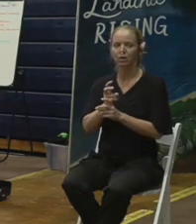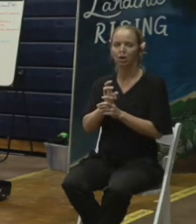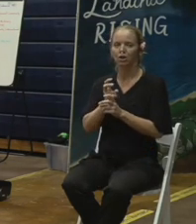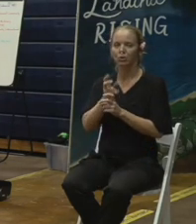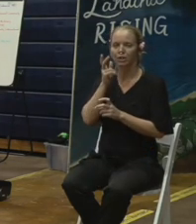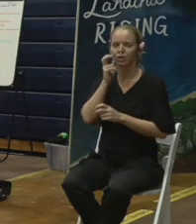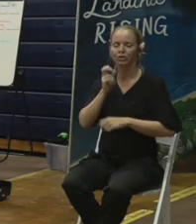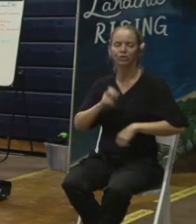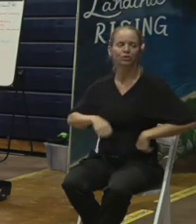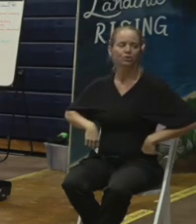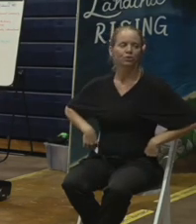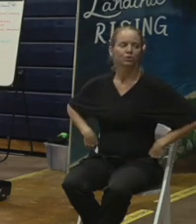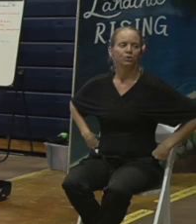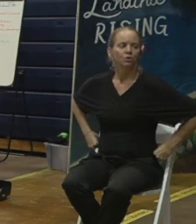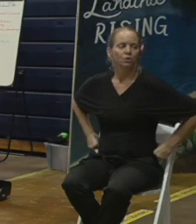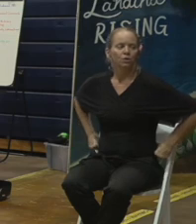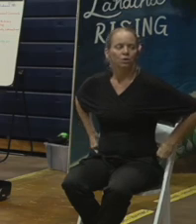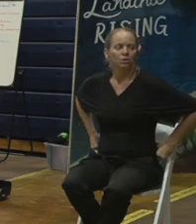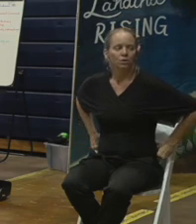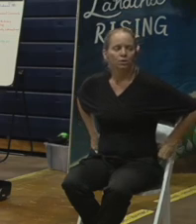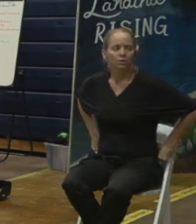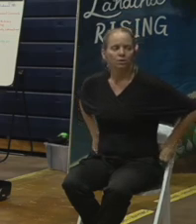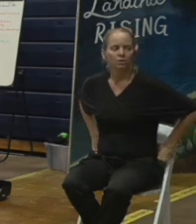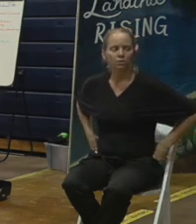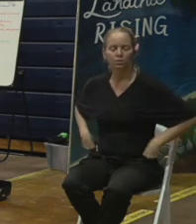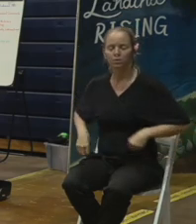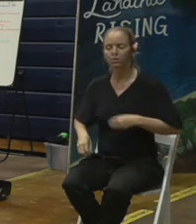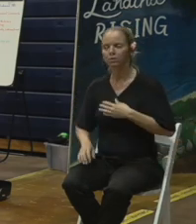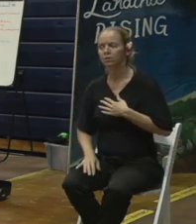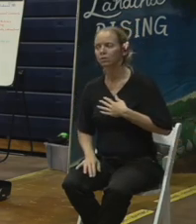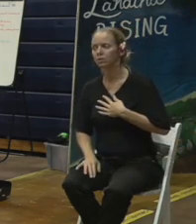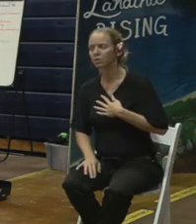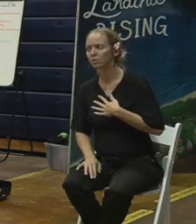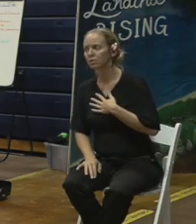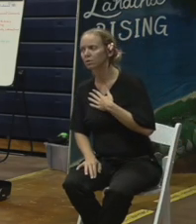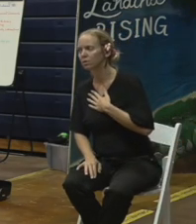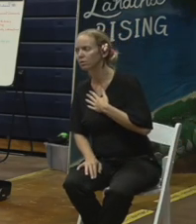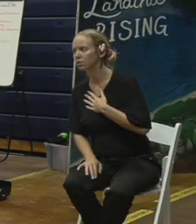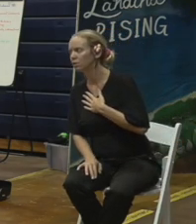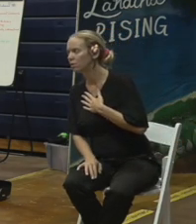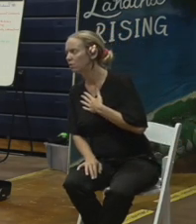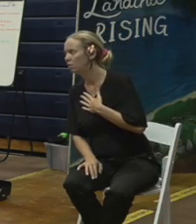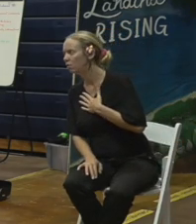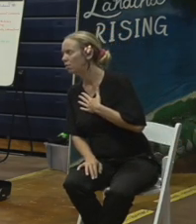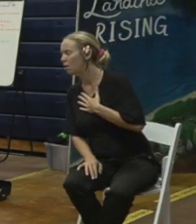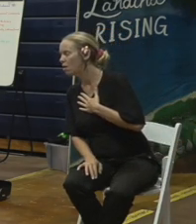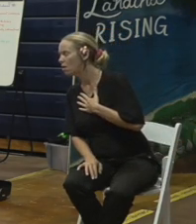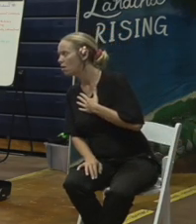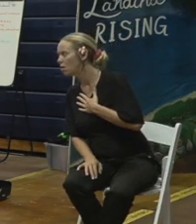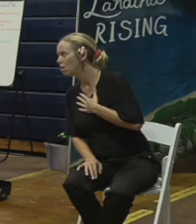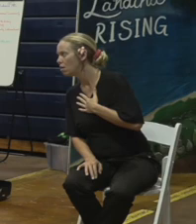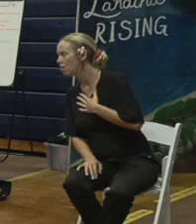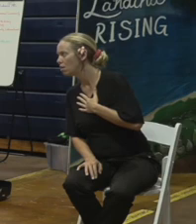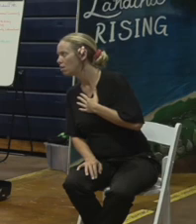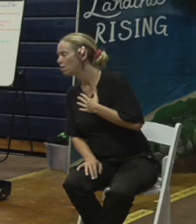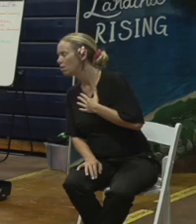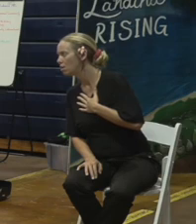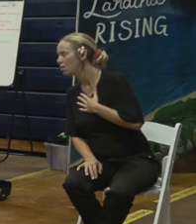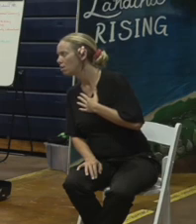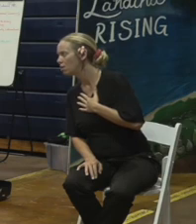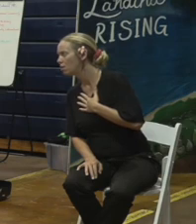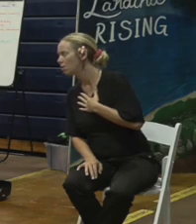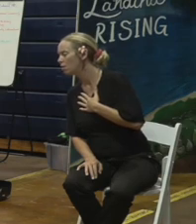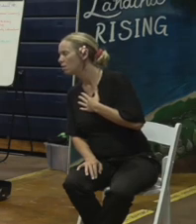for properties with a swimming pool on their parcel in the backyard how will the debris be removed